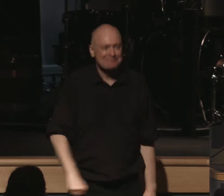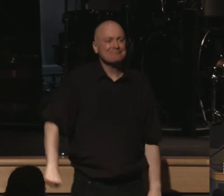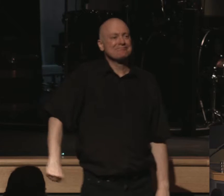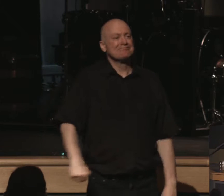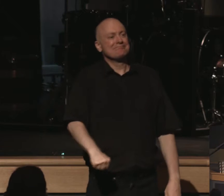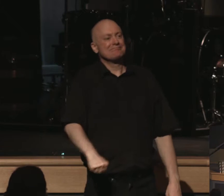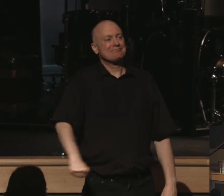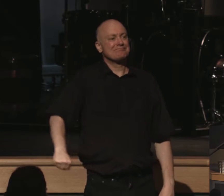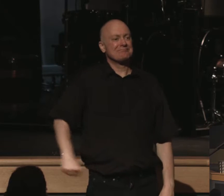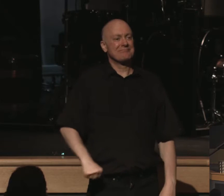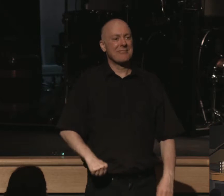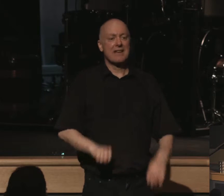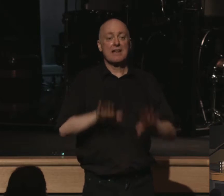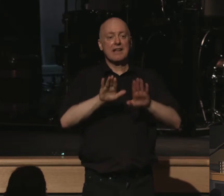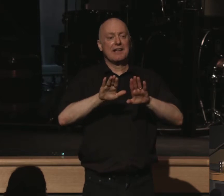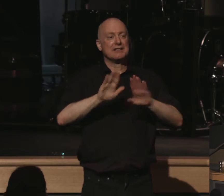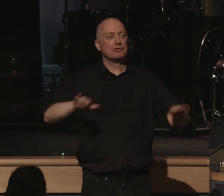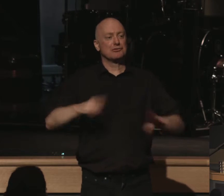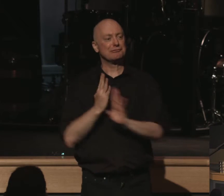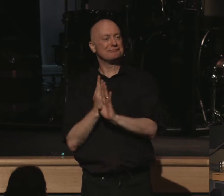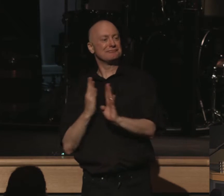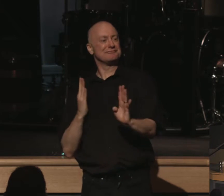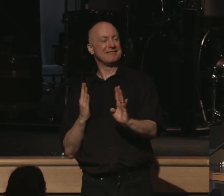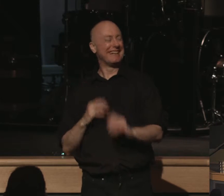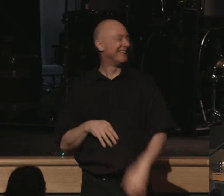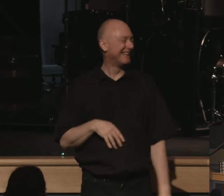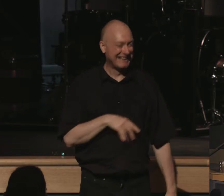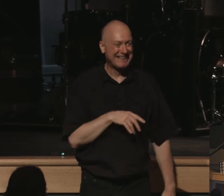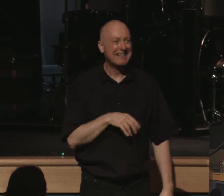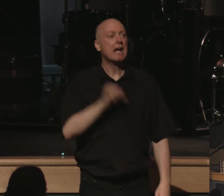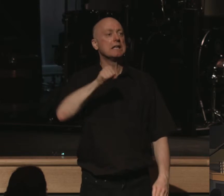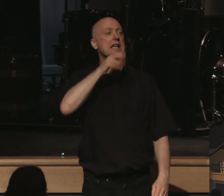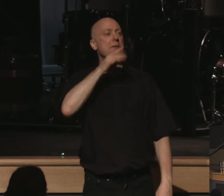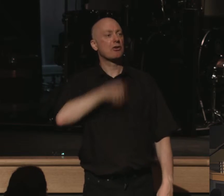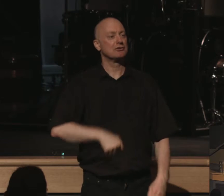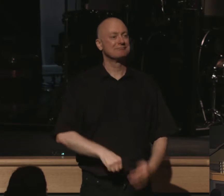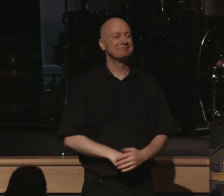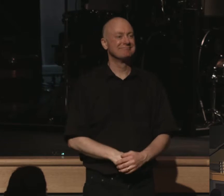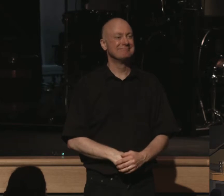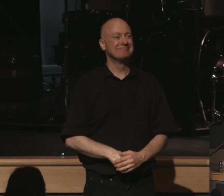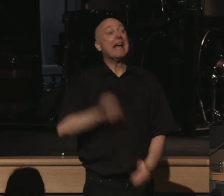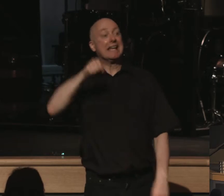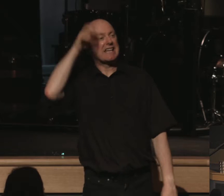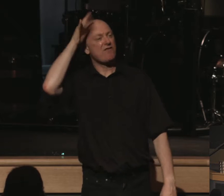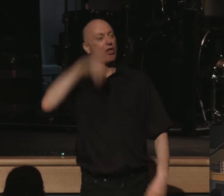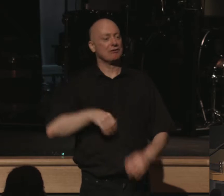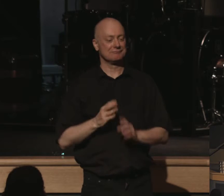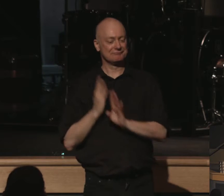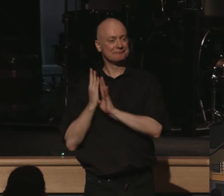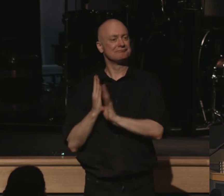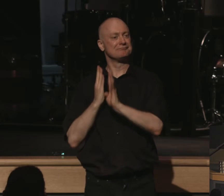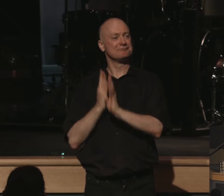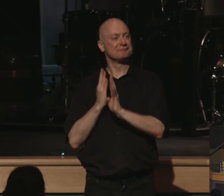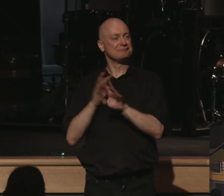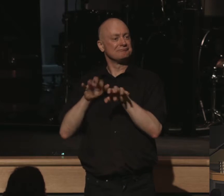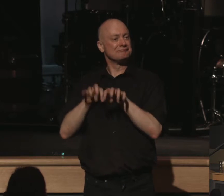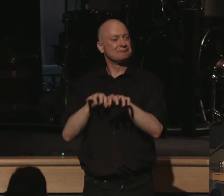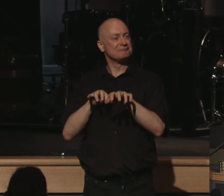the kids are in single file behind you, saying, yes, mother. Yes, father. They're licking